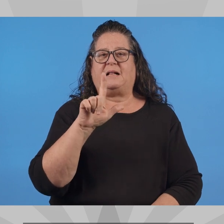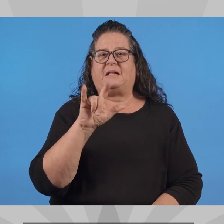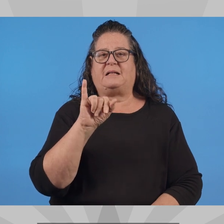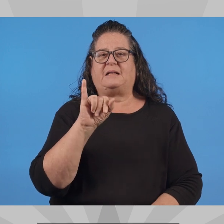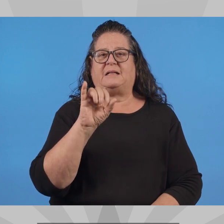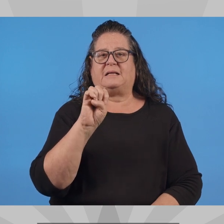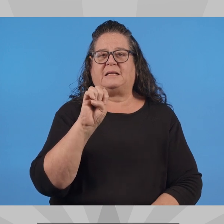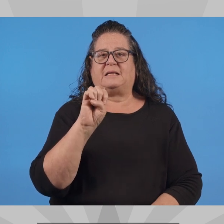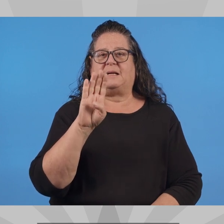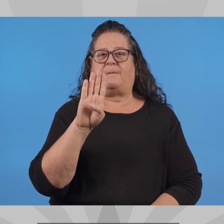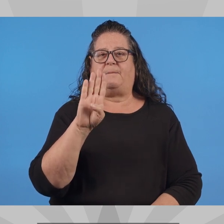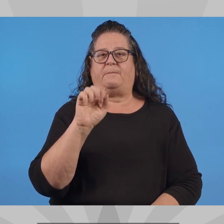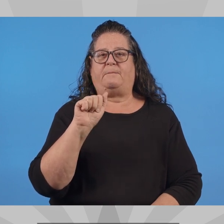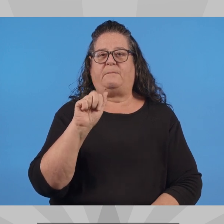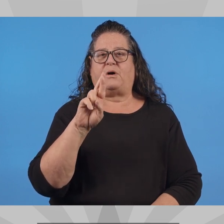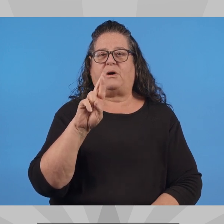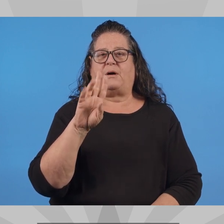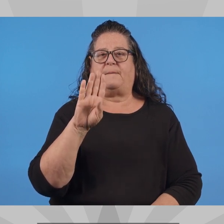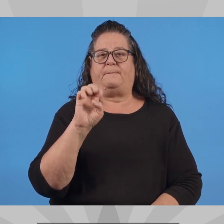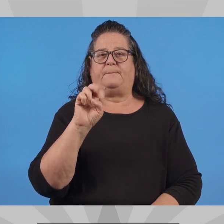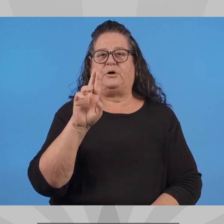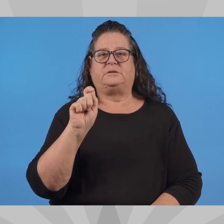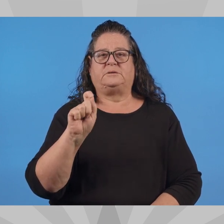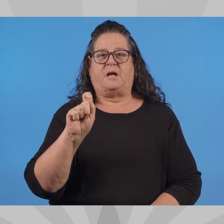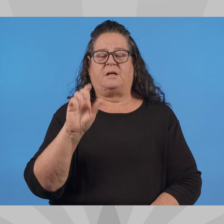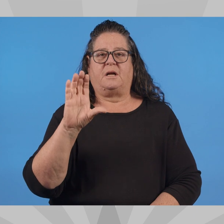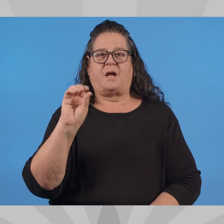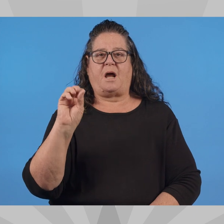Website, KileyBarber.com